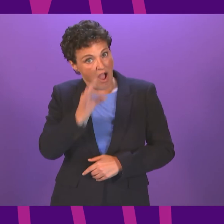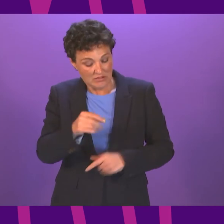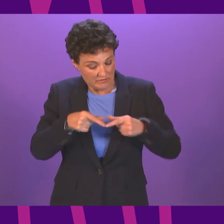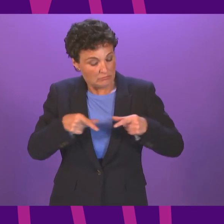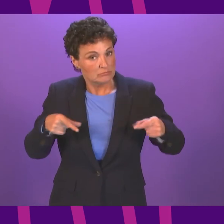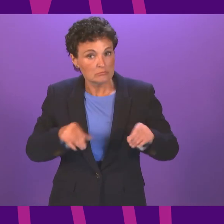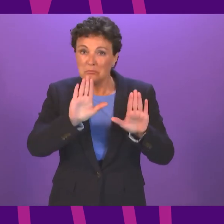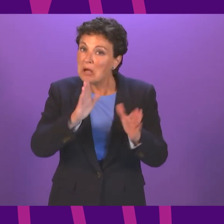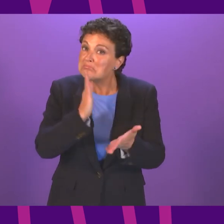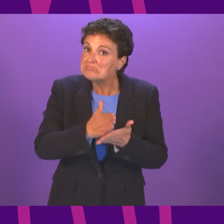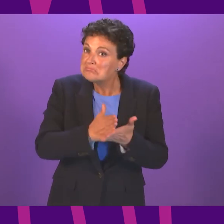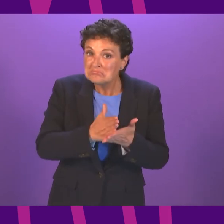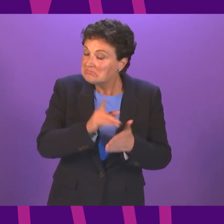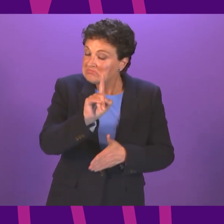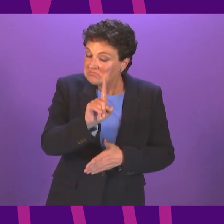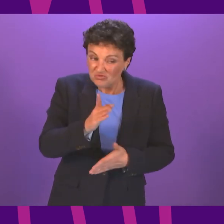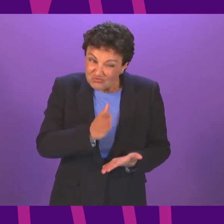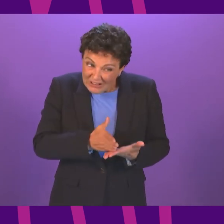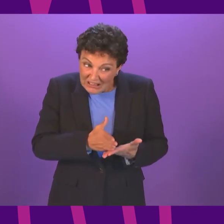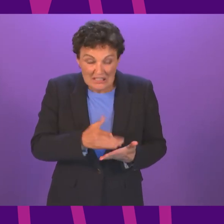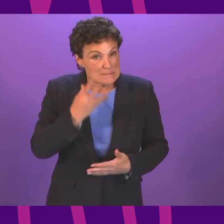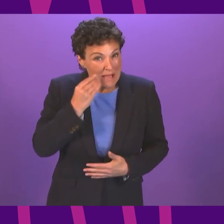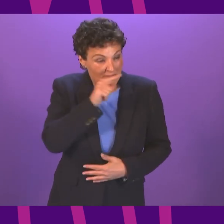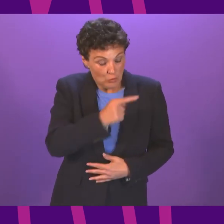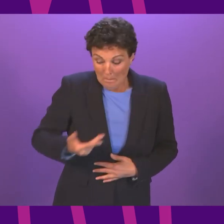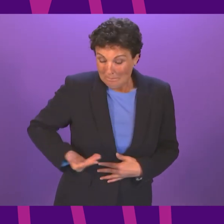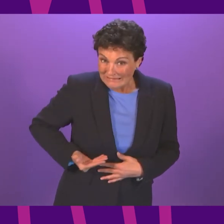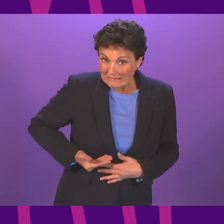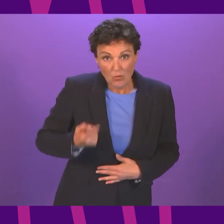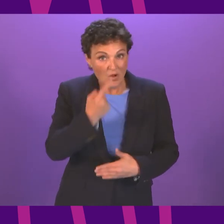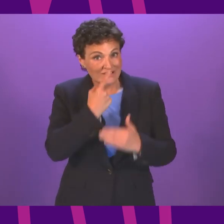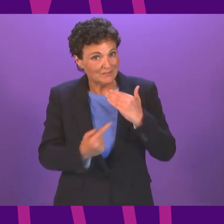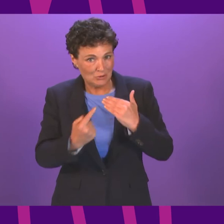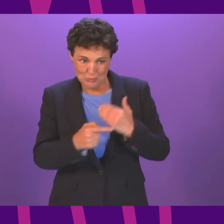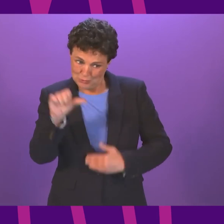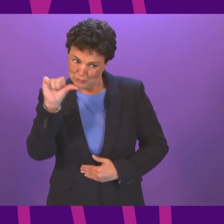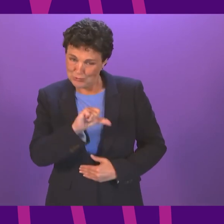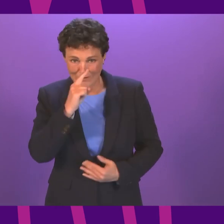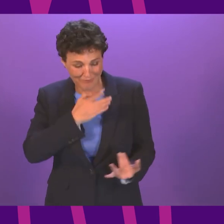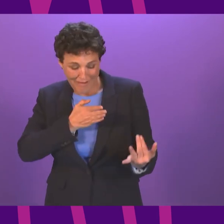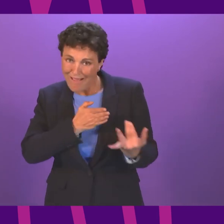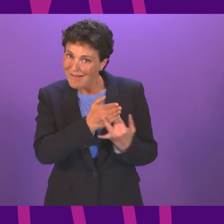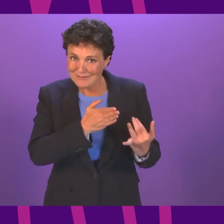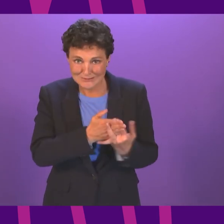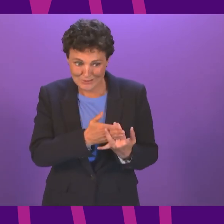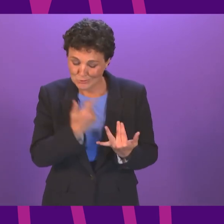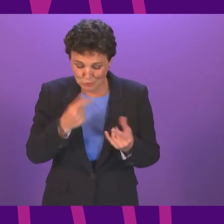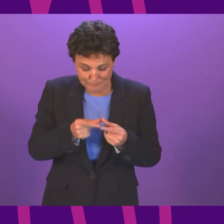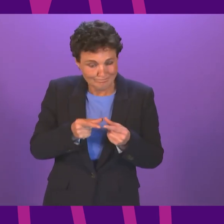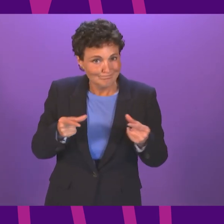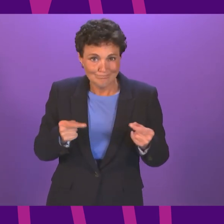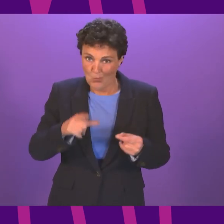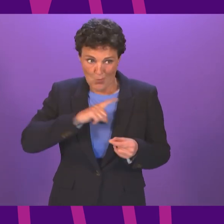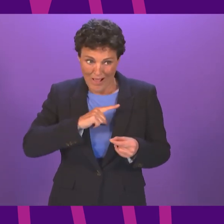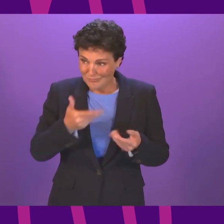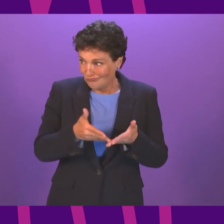no need not to have access, whether you're a business or an individual, for lateral flow testing at the moment, because they